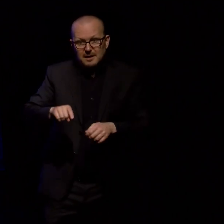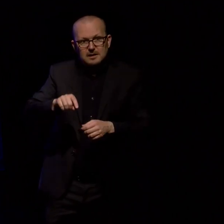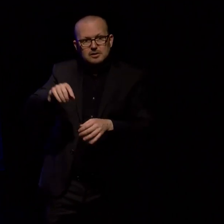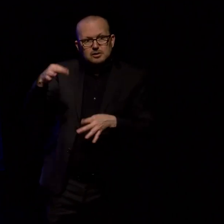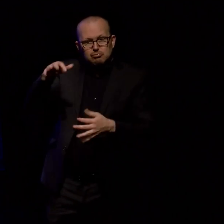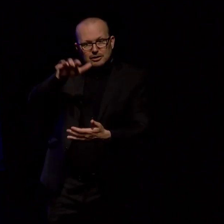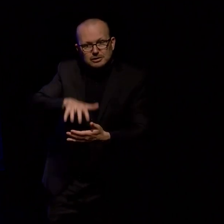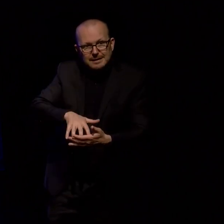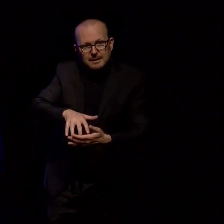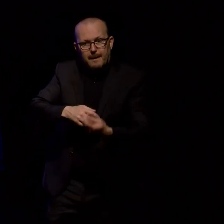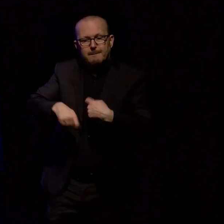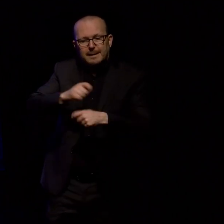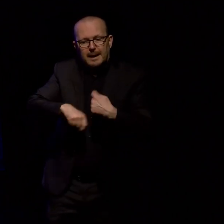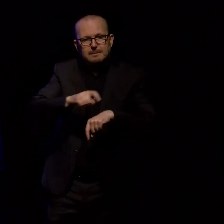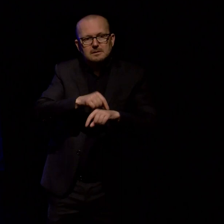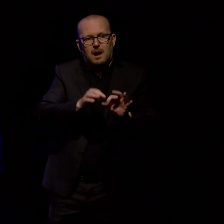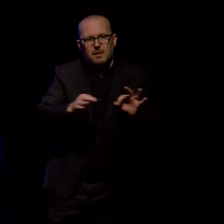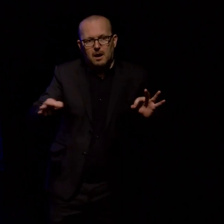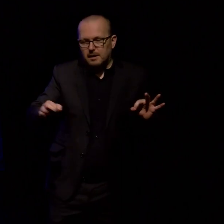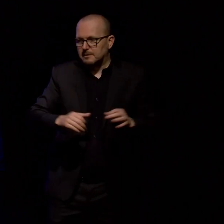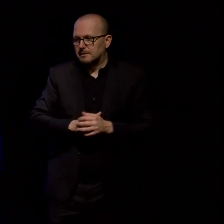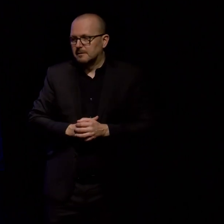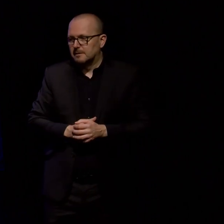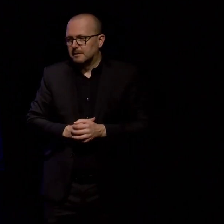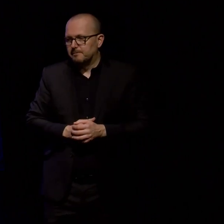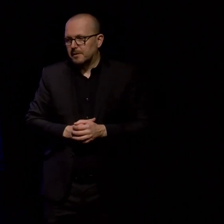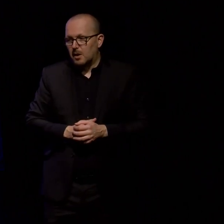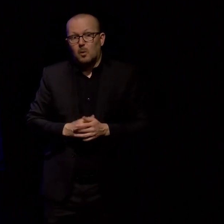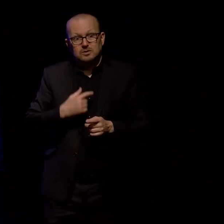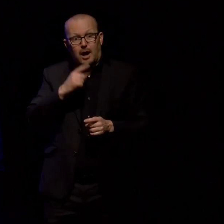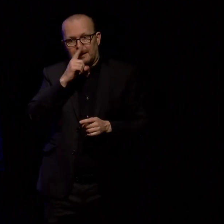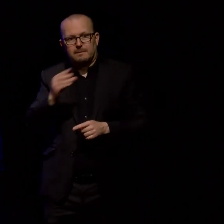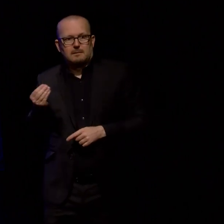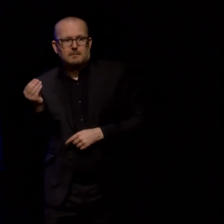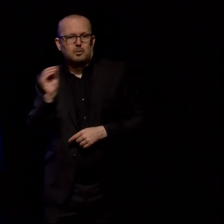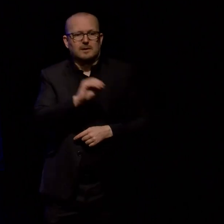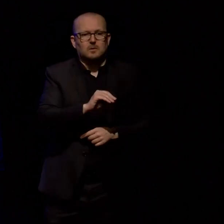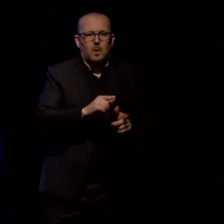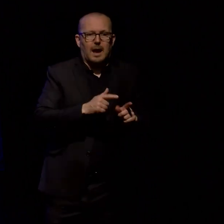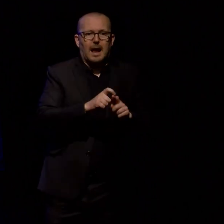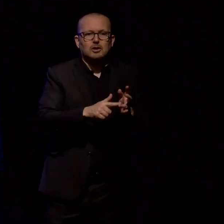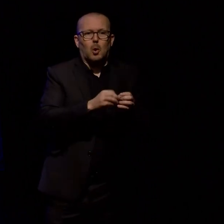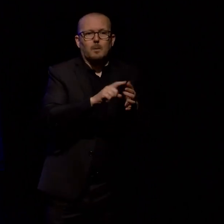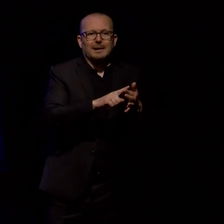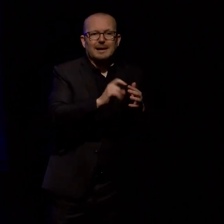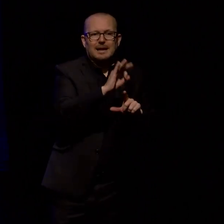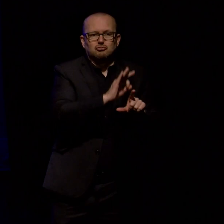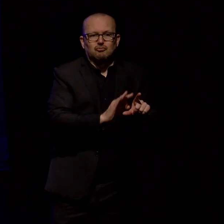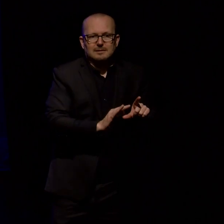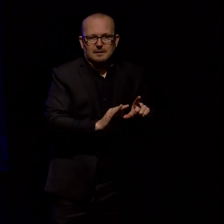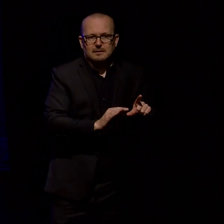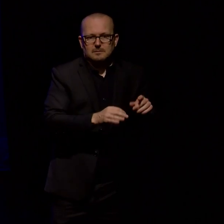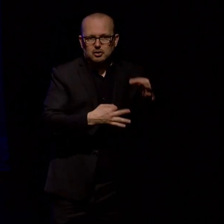timeline which I could then make a, put into an Adobe Illustrator document that Tim could turn into something beautiful